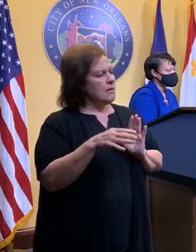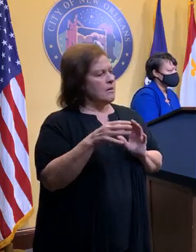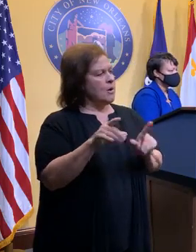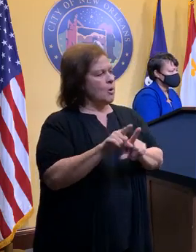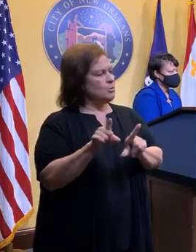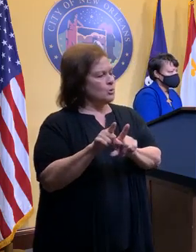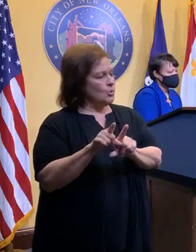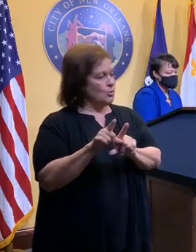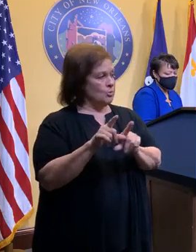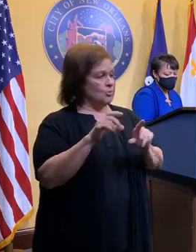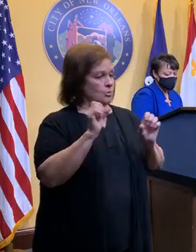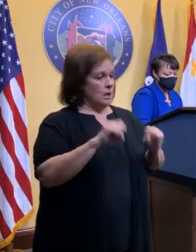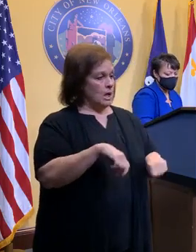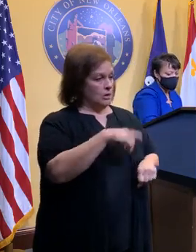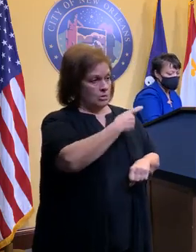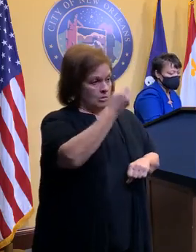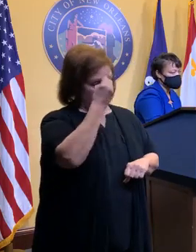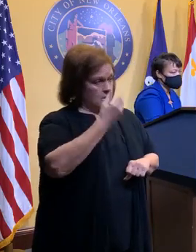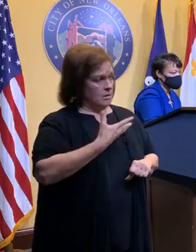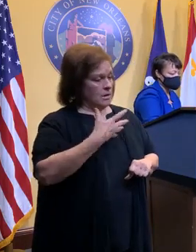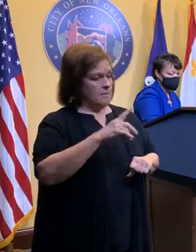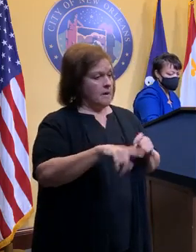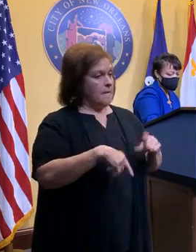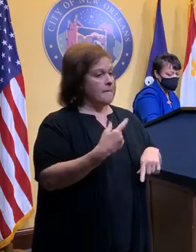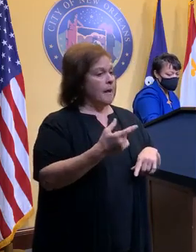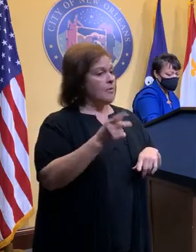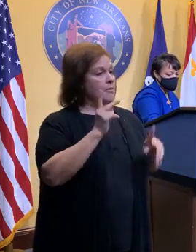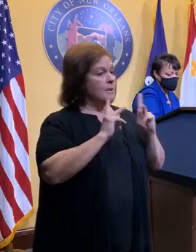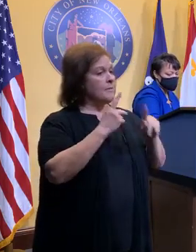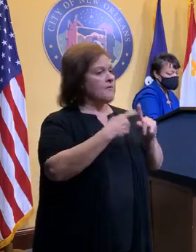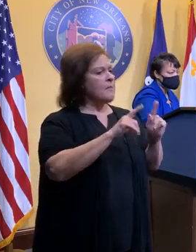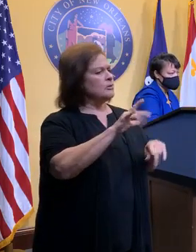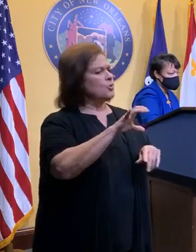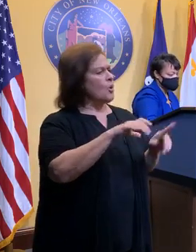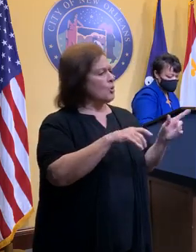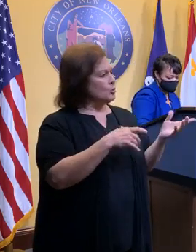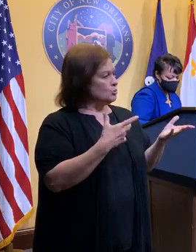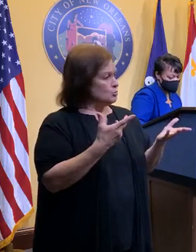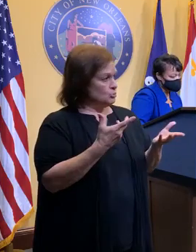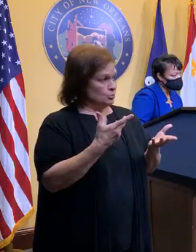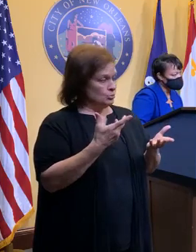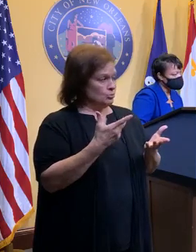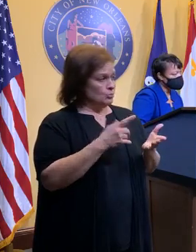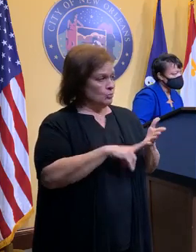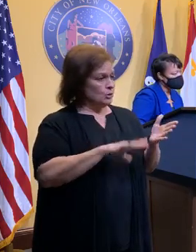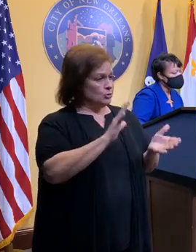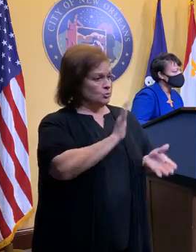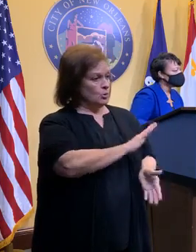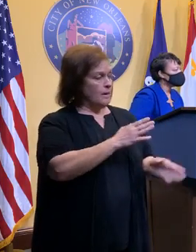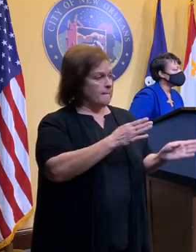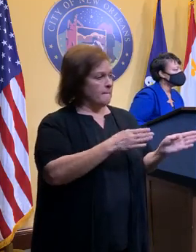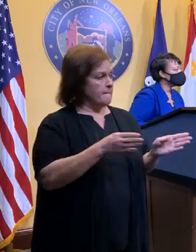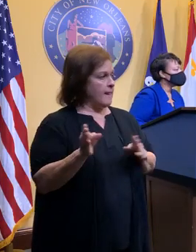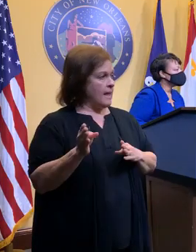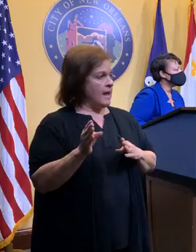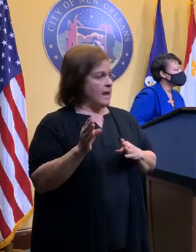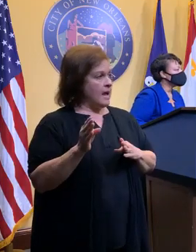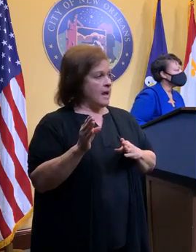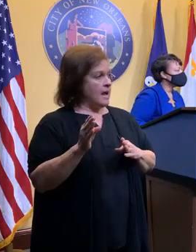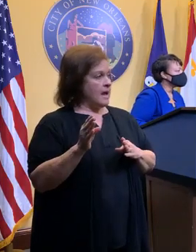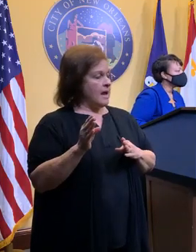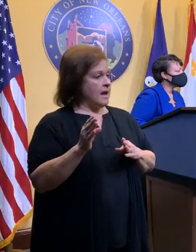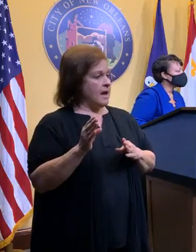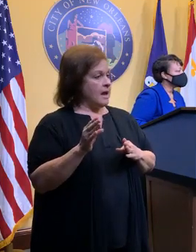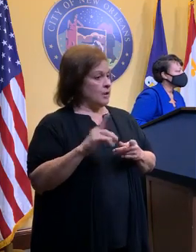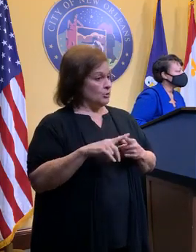And since y'all mentioned the concerns about evacuees going back, where do things stand in terms of their